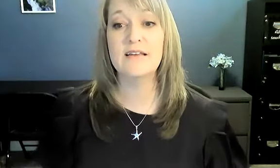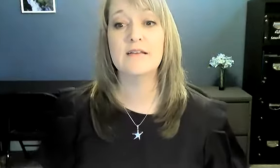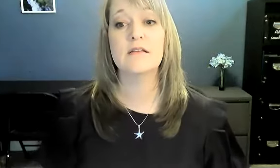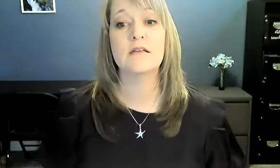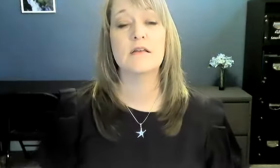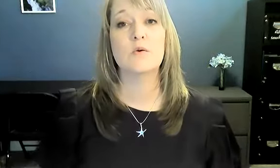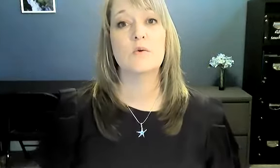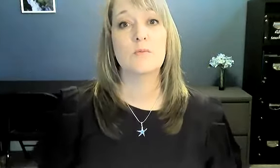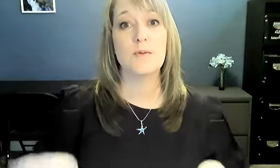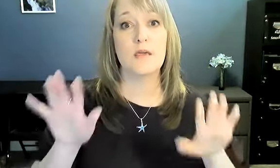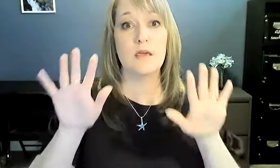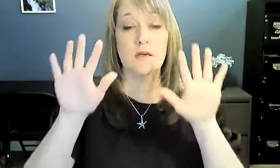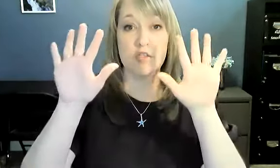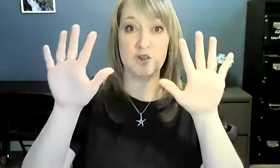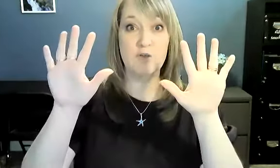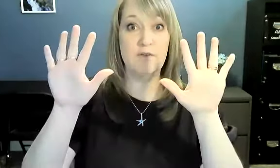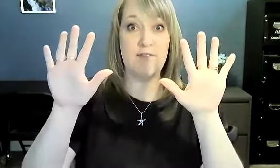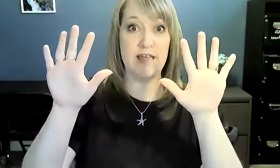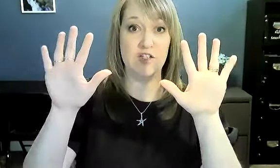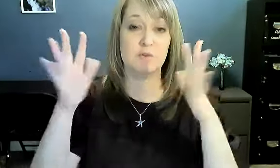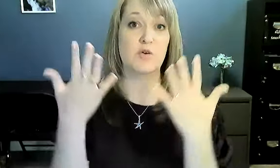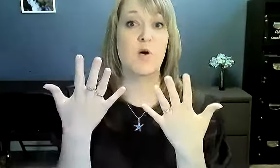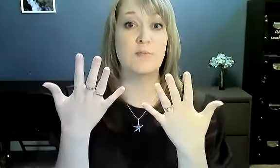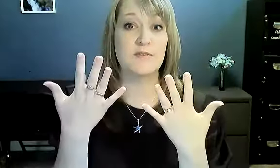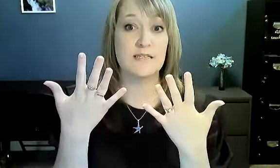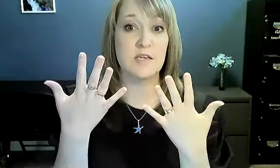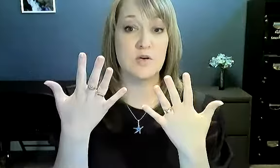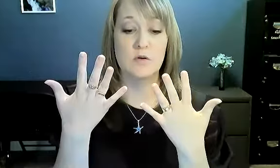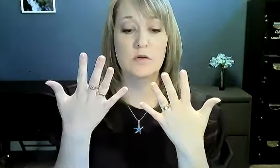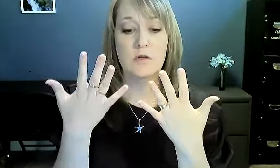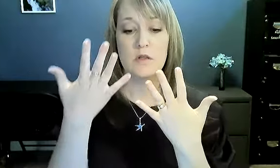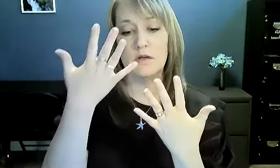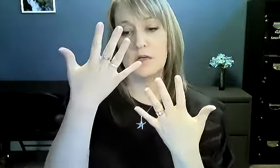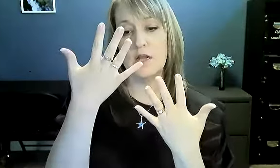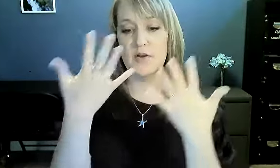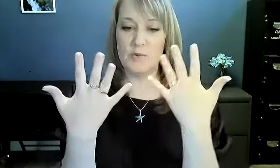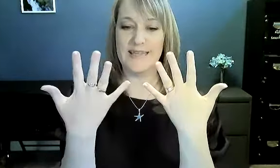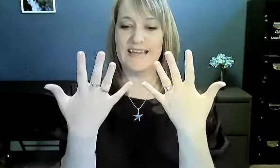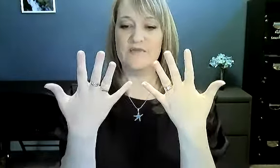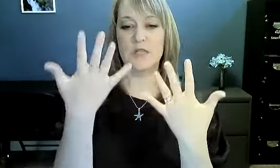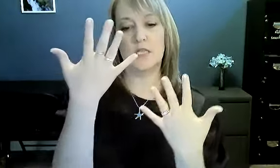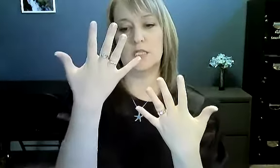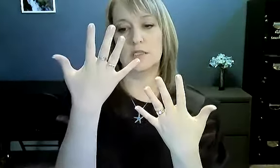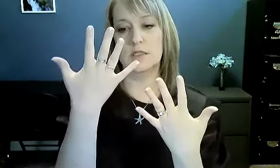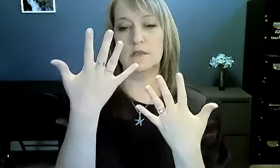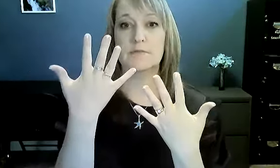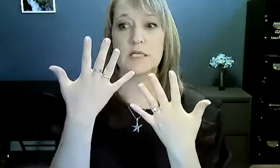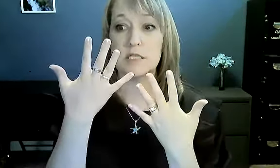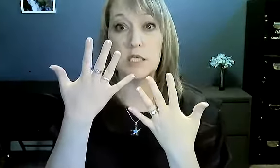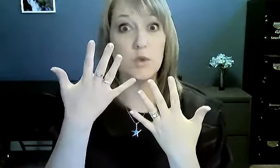Sad will be two, five handshapes with your palms facing you. They're kind, they're not really even, like, they're a little askew.